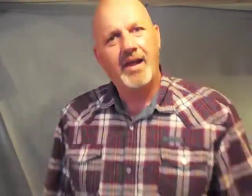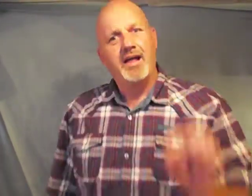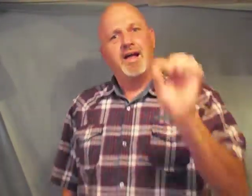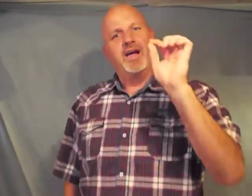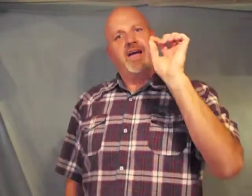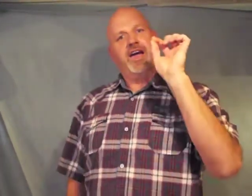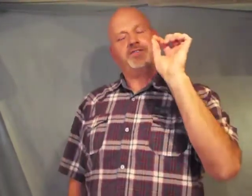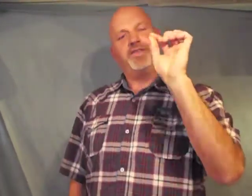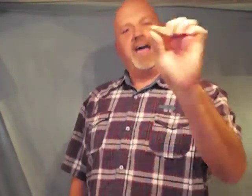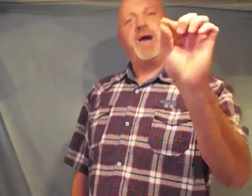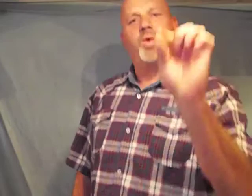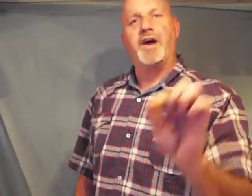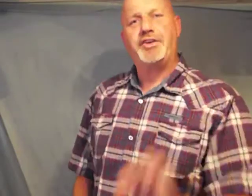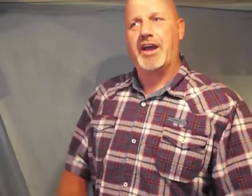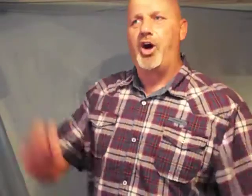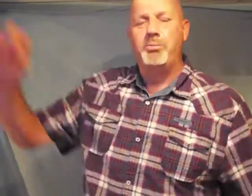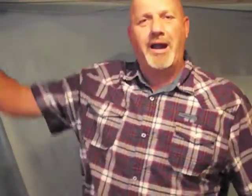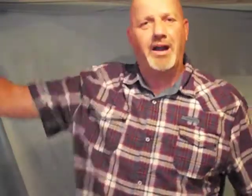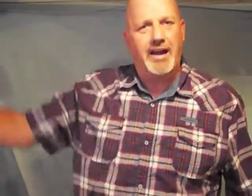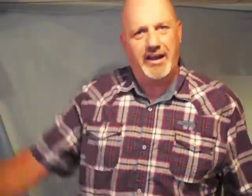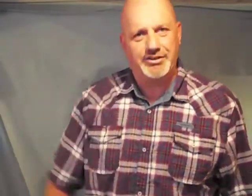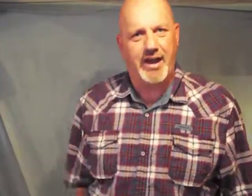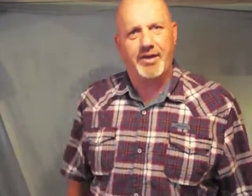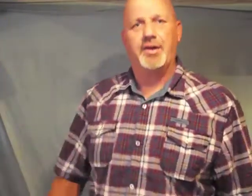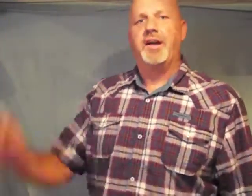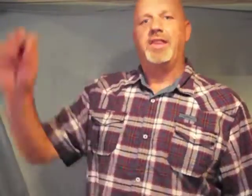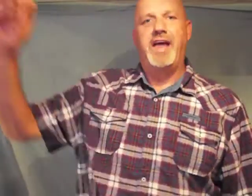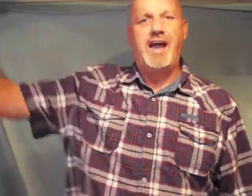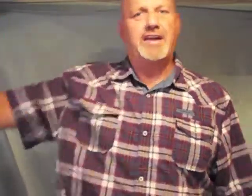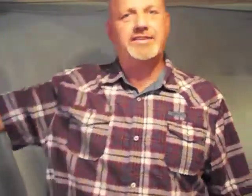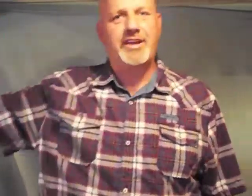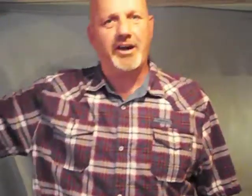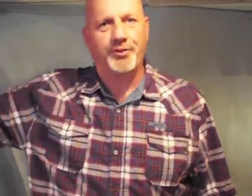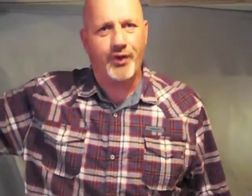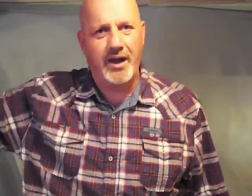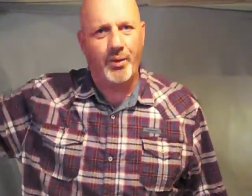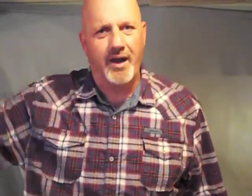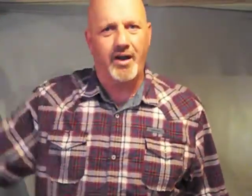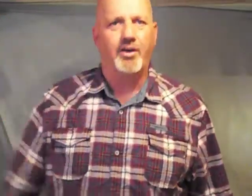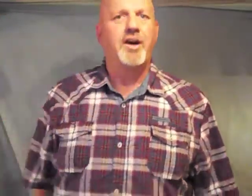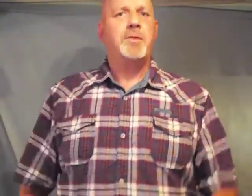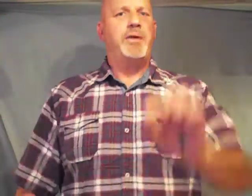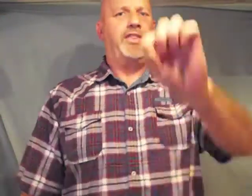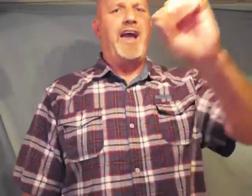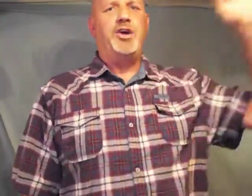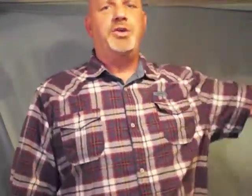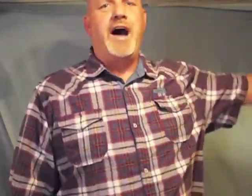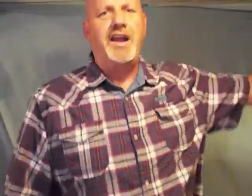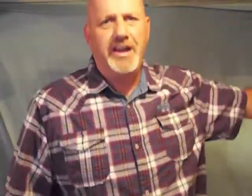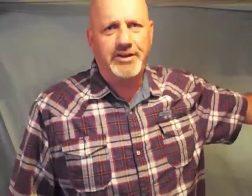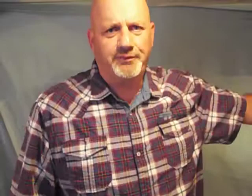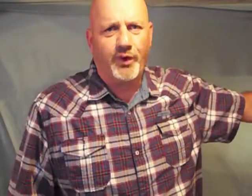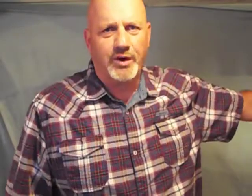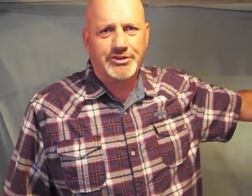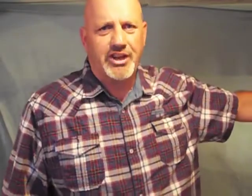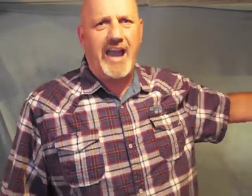if they want to go marry each other that is their free will but they do not need to force that